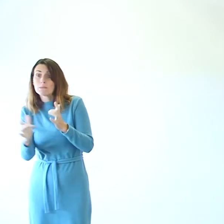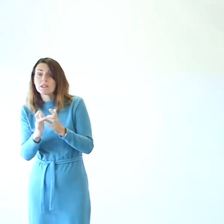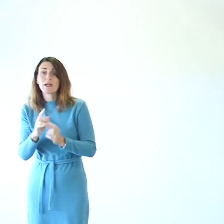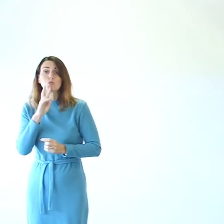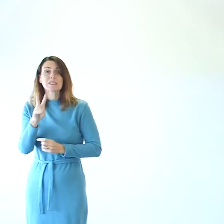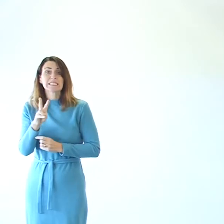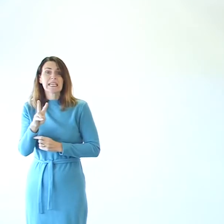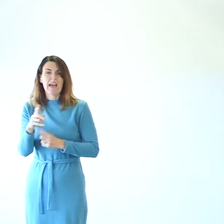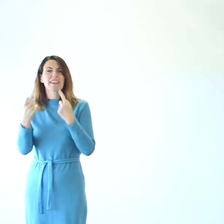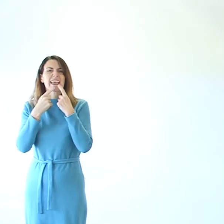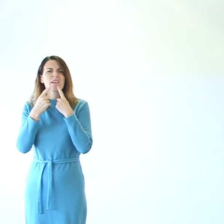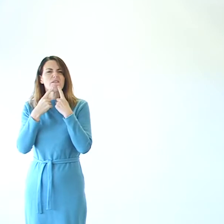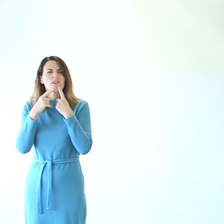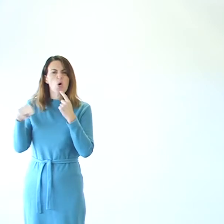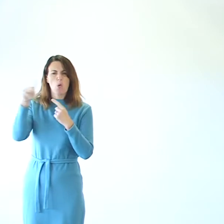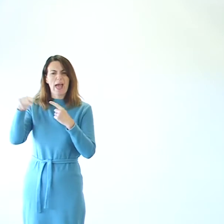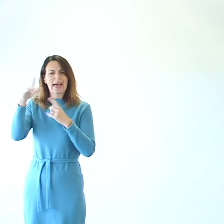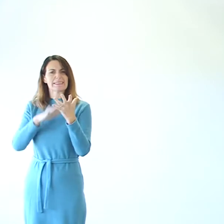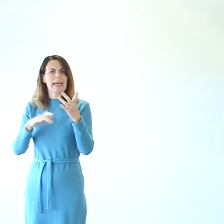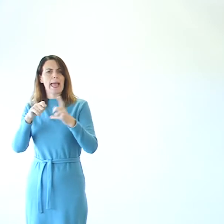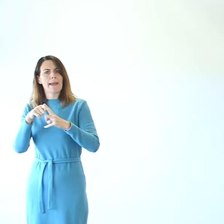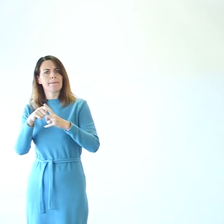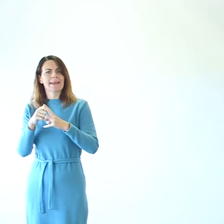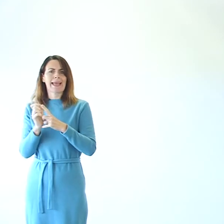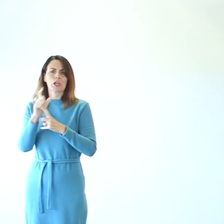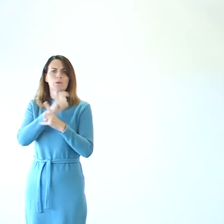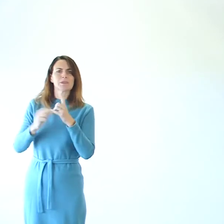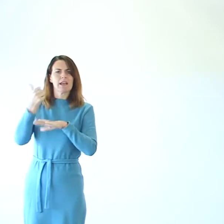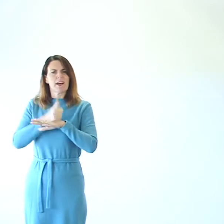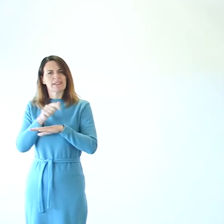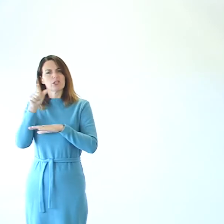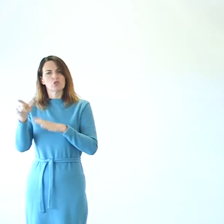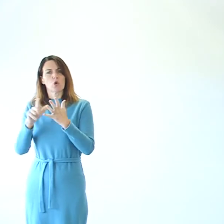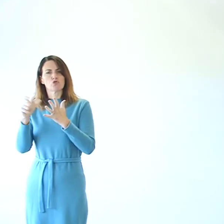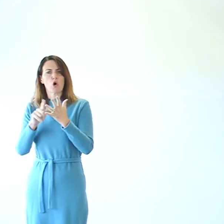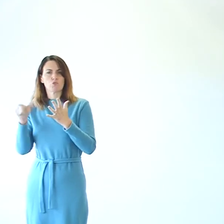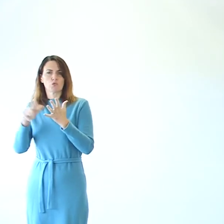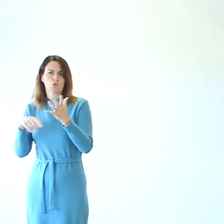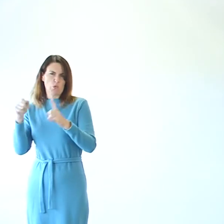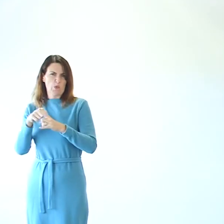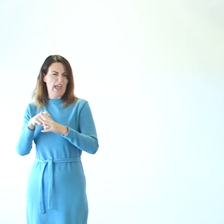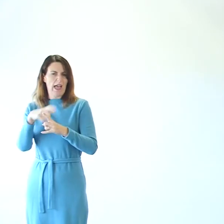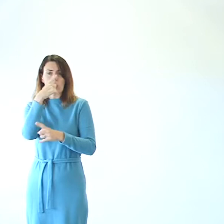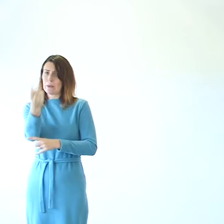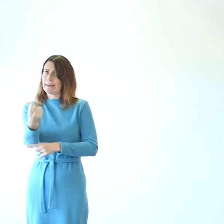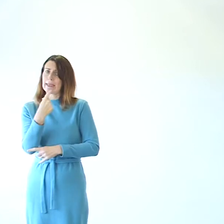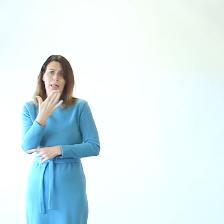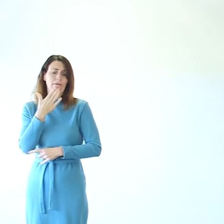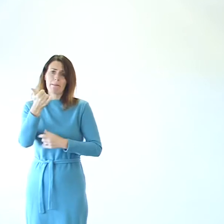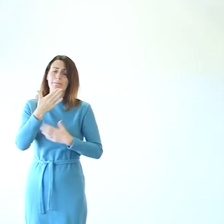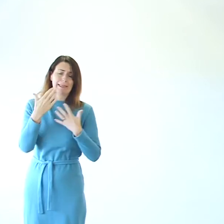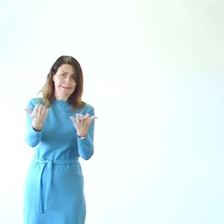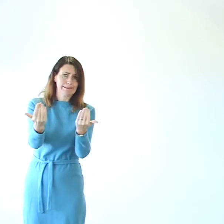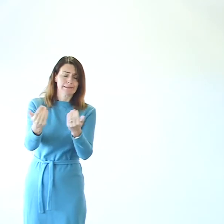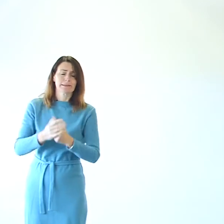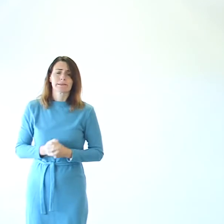see there is the info at mkcommunityfoundation.co.uk. So, you must communicate with us and let us know what is